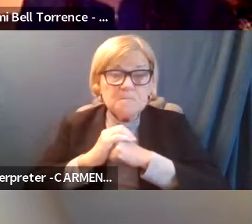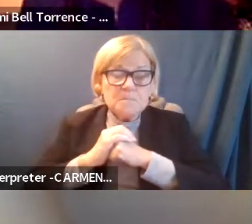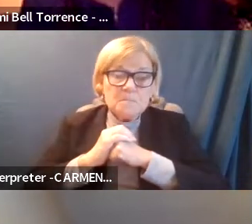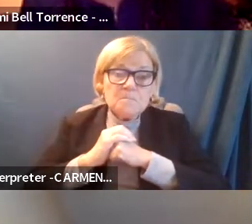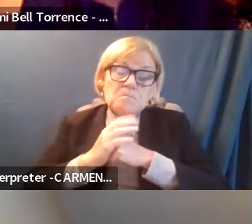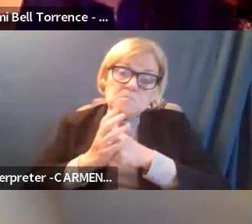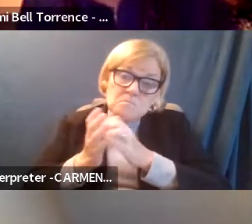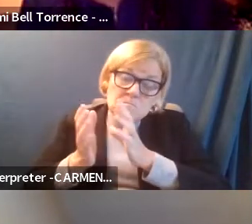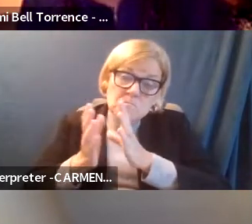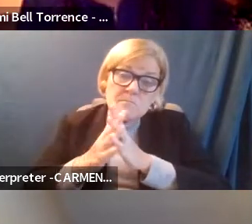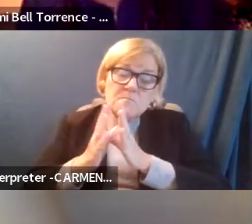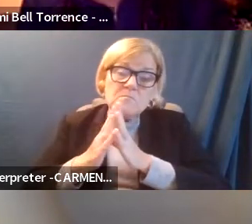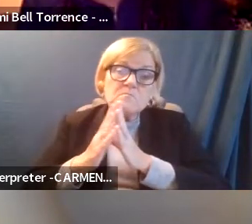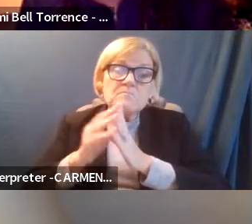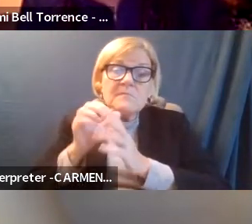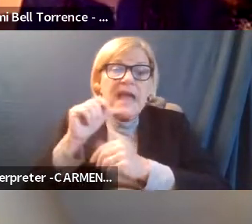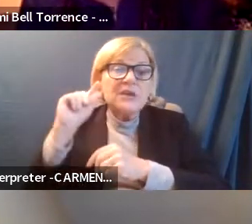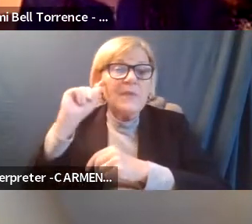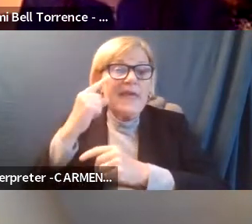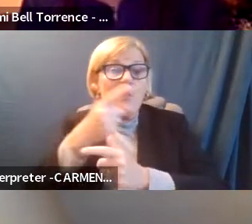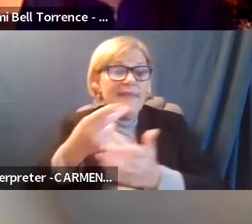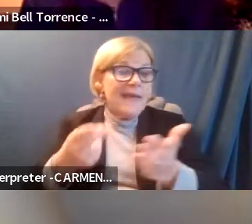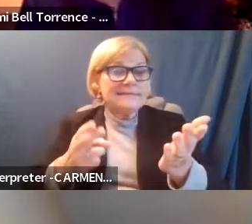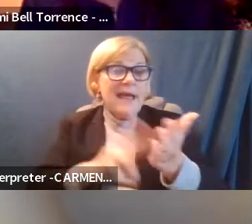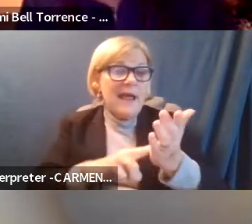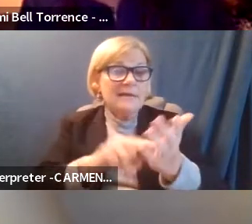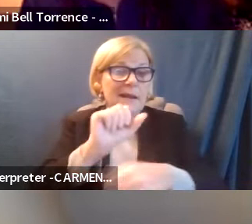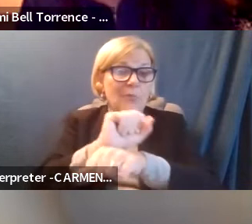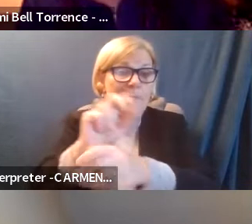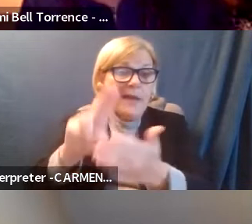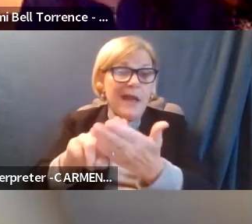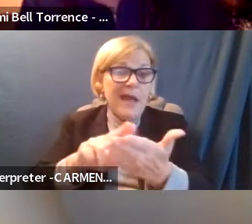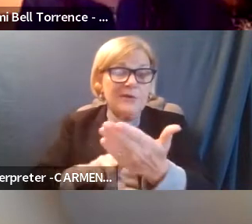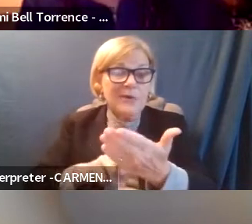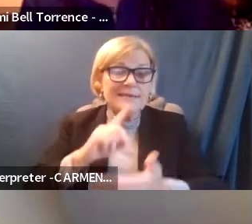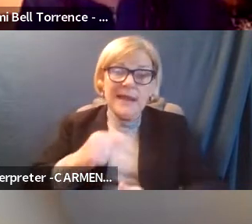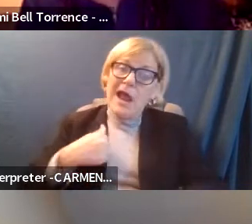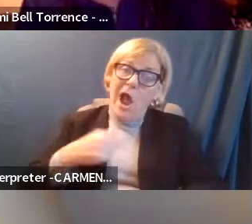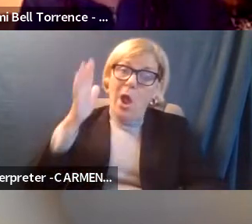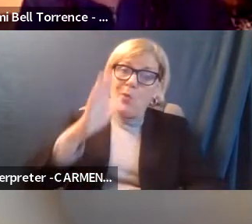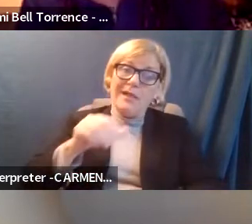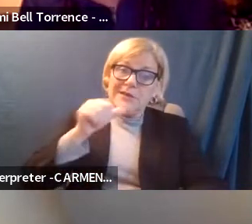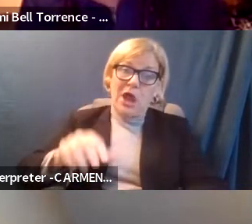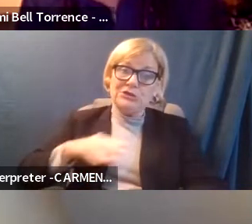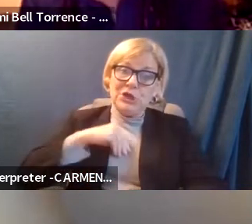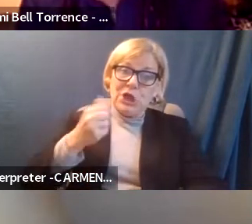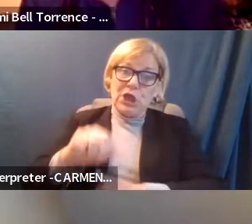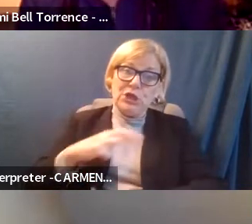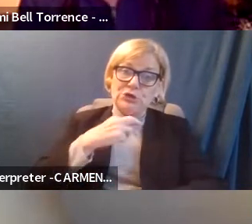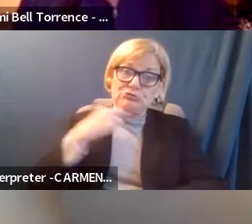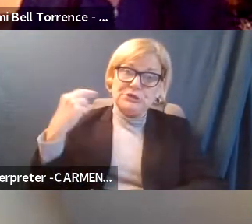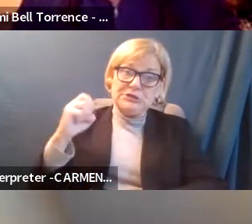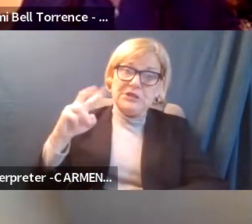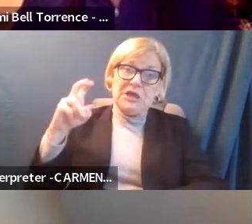I mean, I don't think when they signed on in their employment contract, there was an, will not take any risks ever